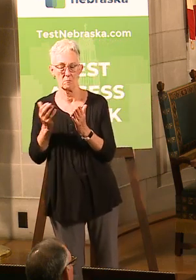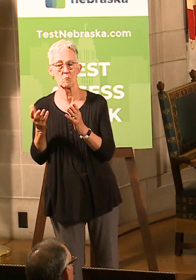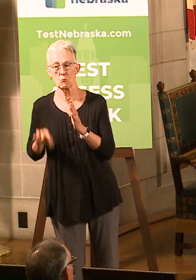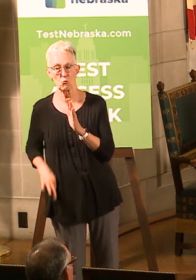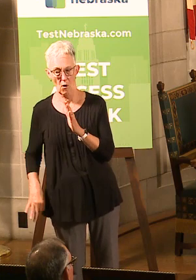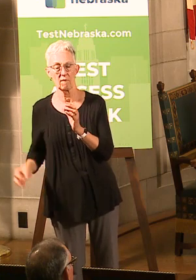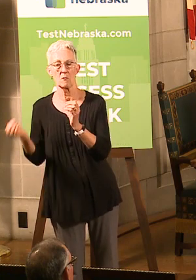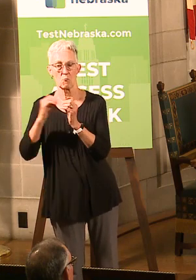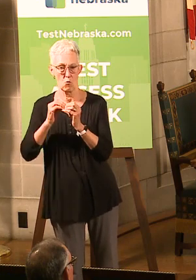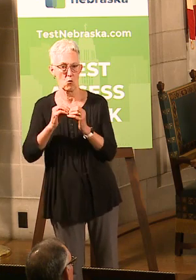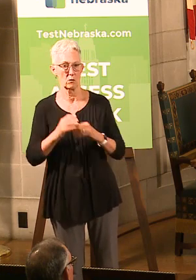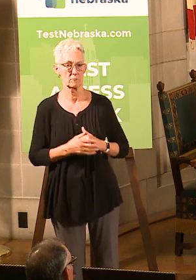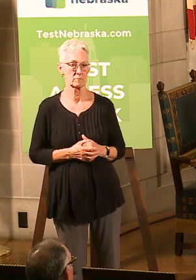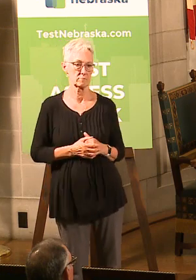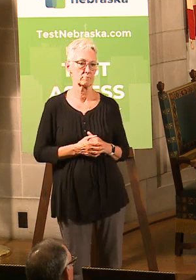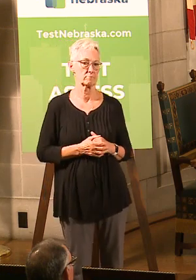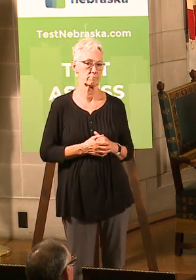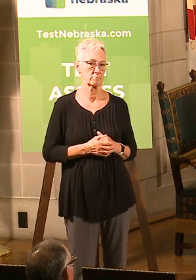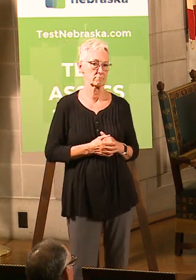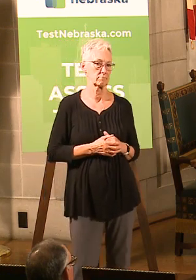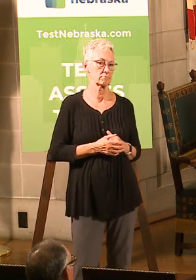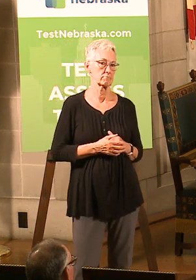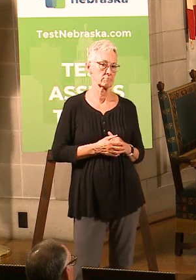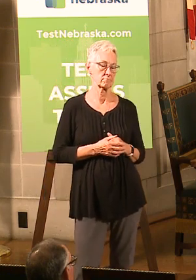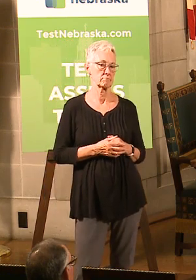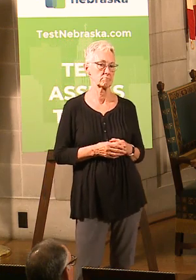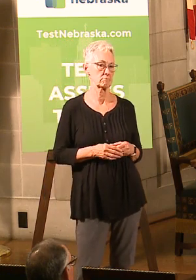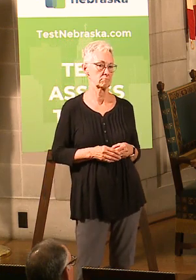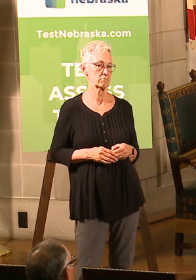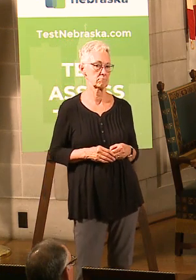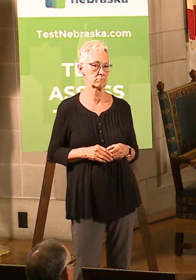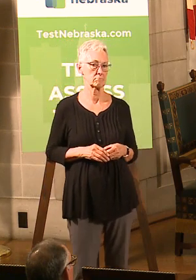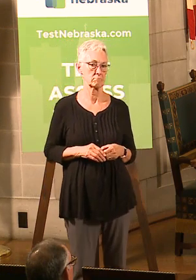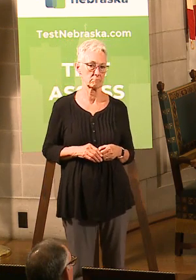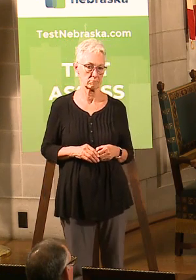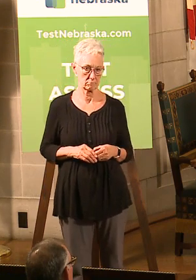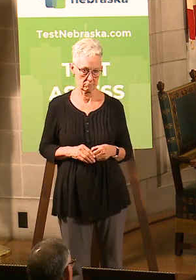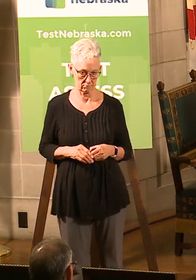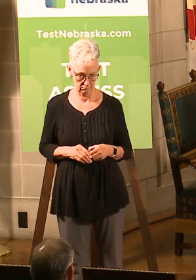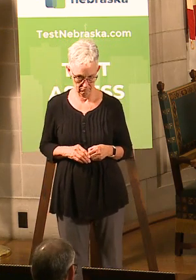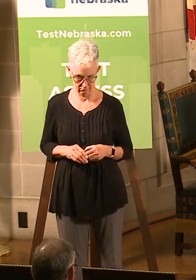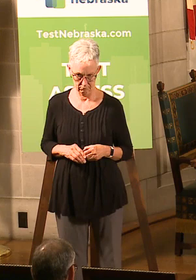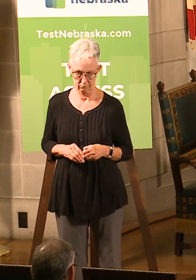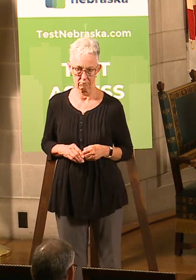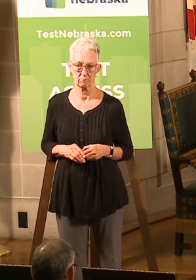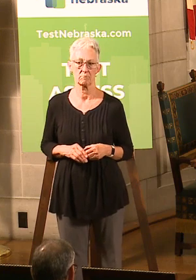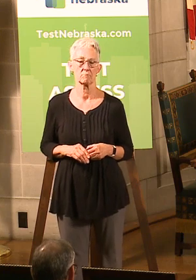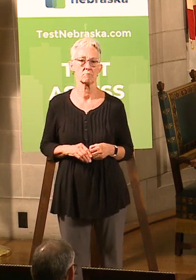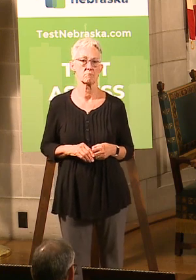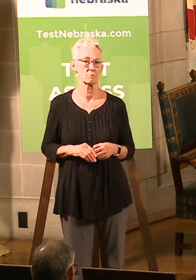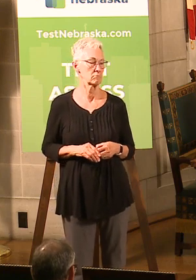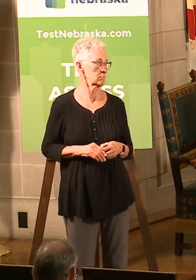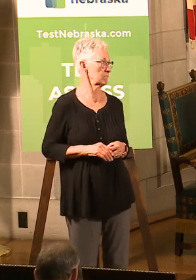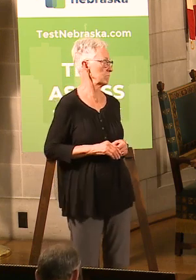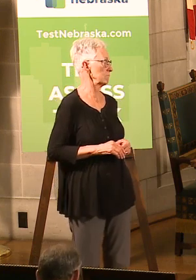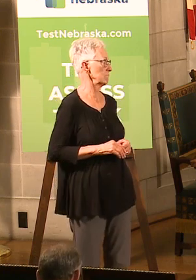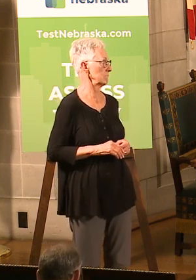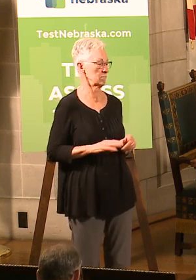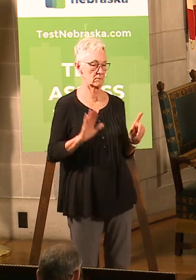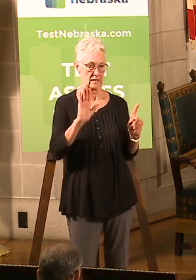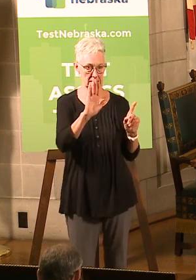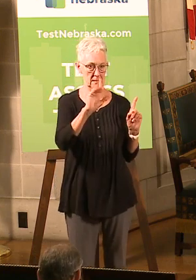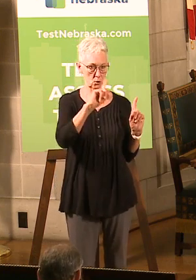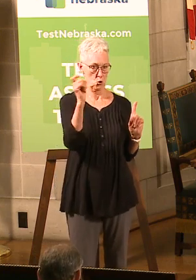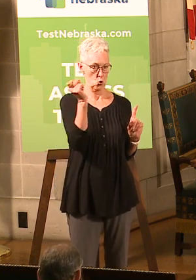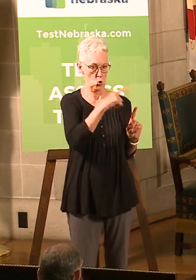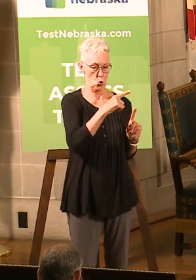range of how many you can supply and then how many there are that you expect total? So the question